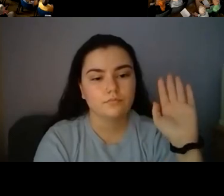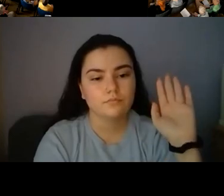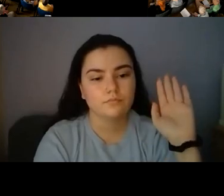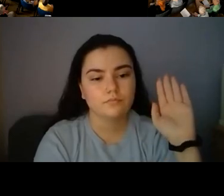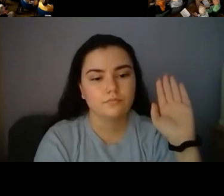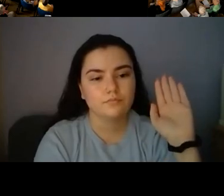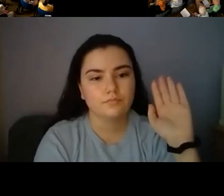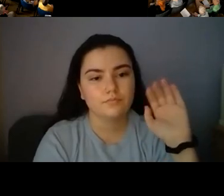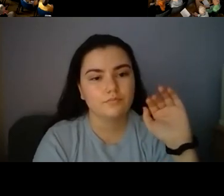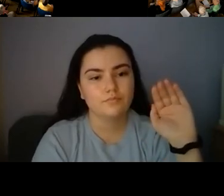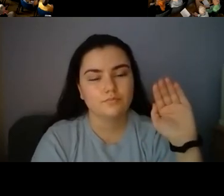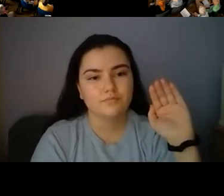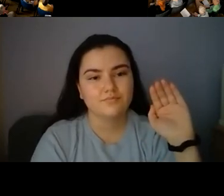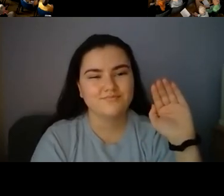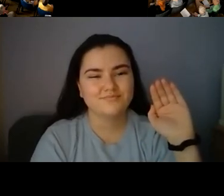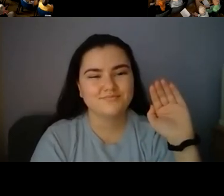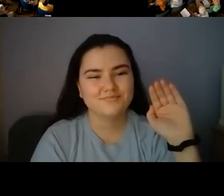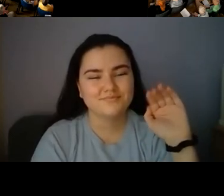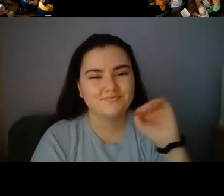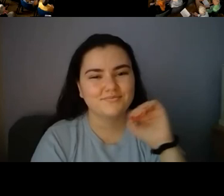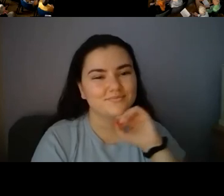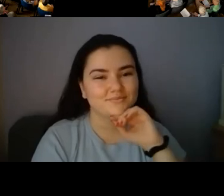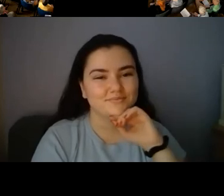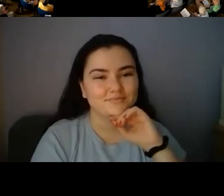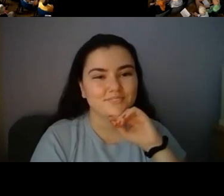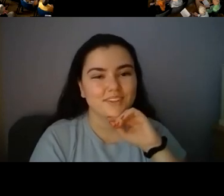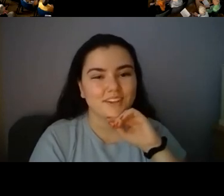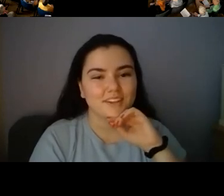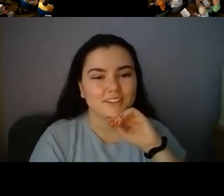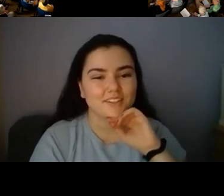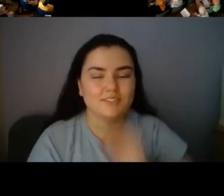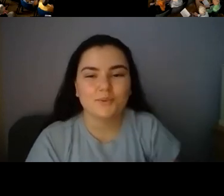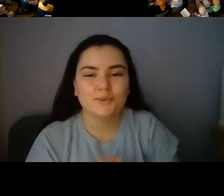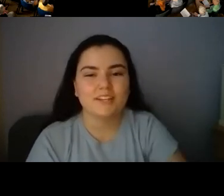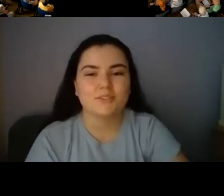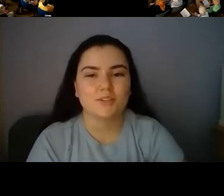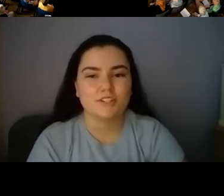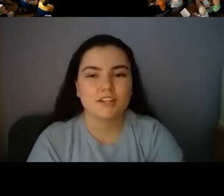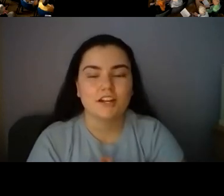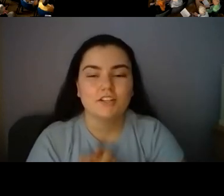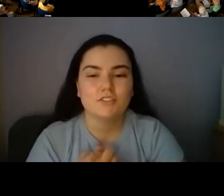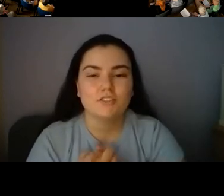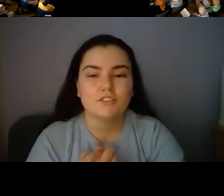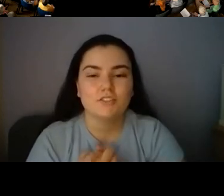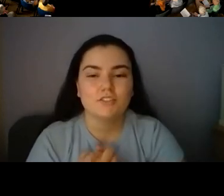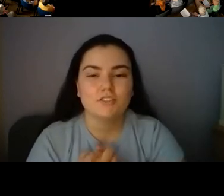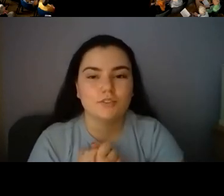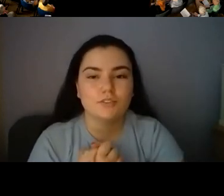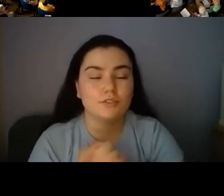time and do your homework. Good advice. Maddie. So one last question. So I know you did